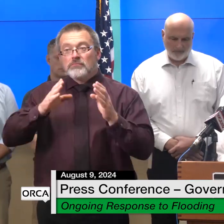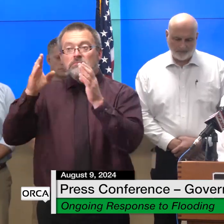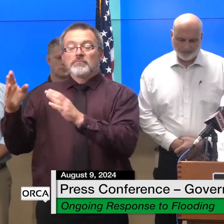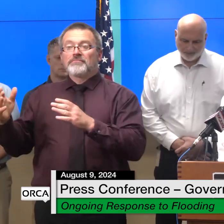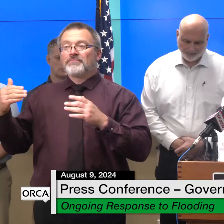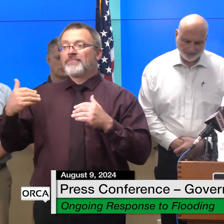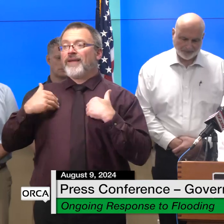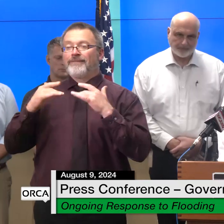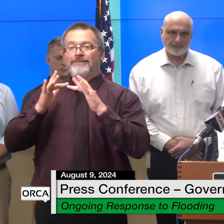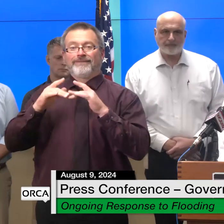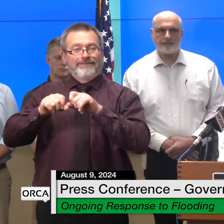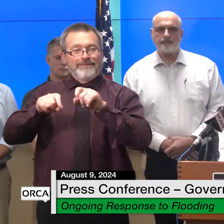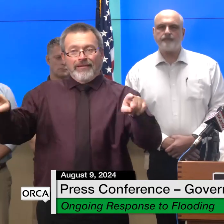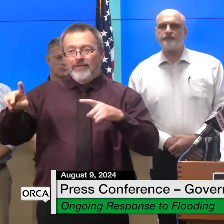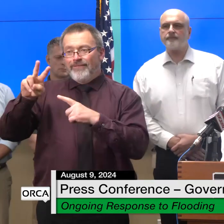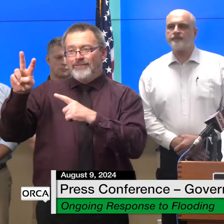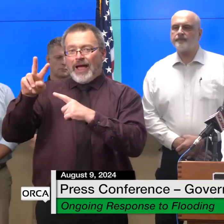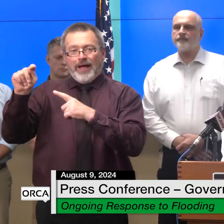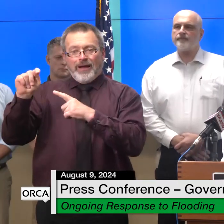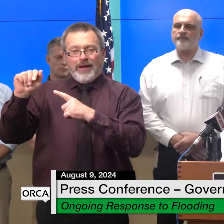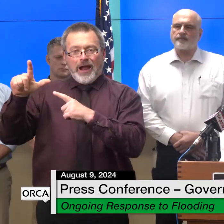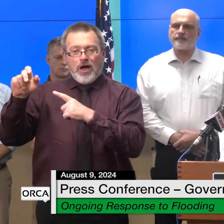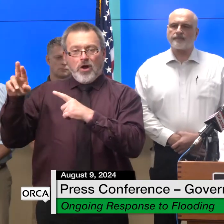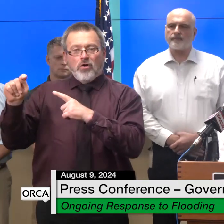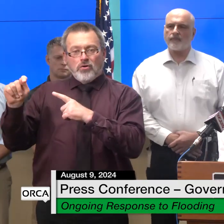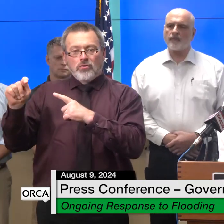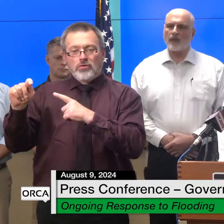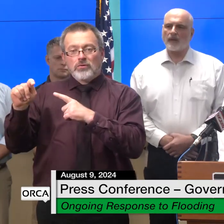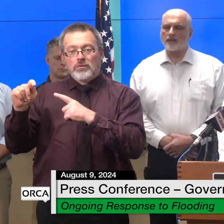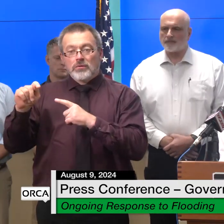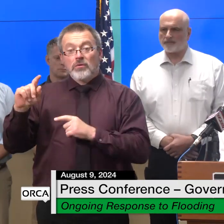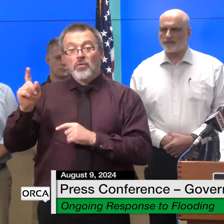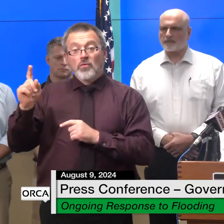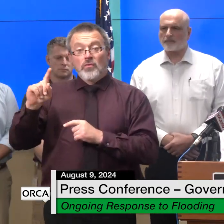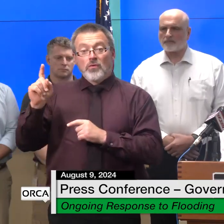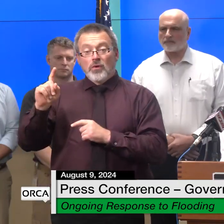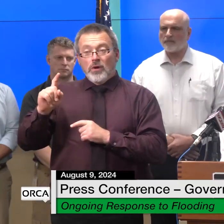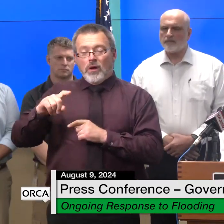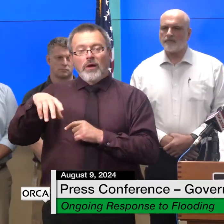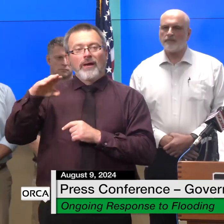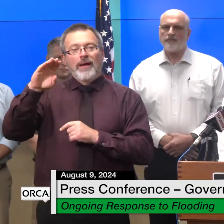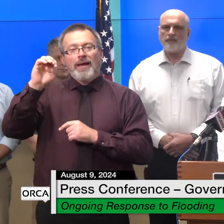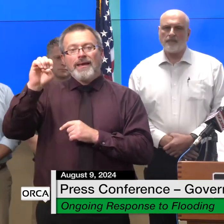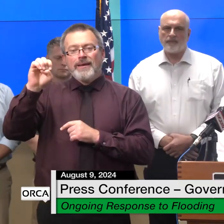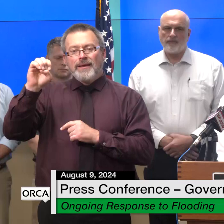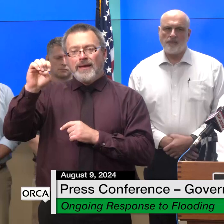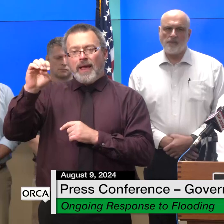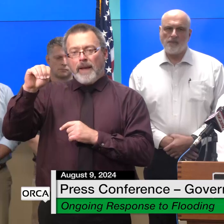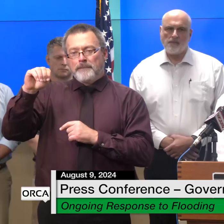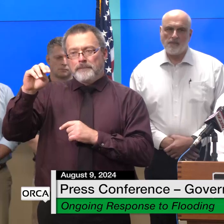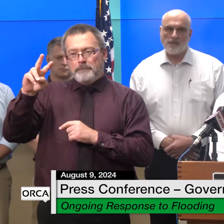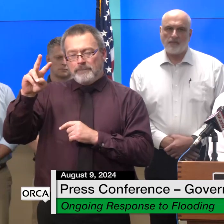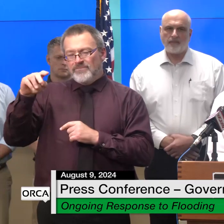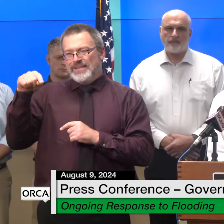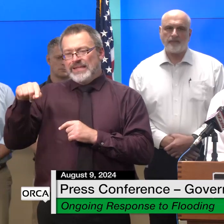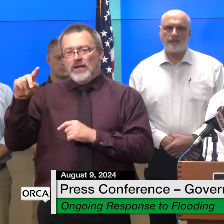sign up at VEM dot Vermont dot gov slash VT alert